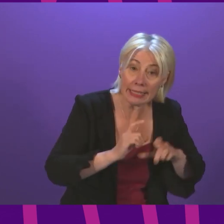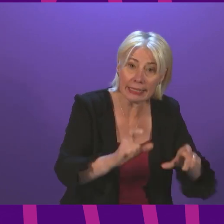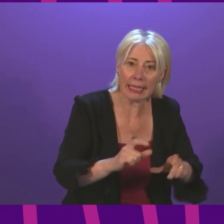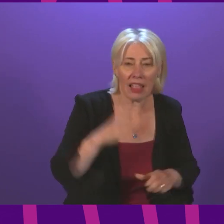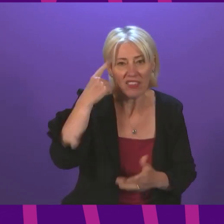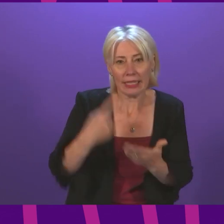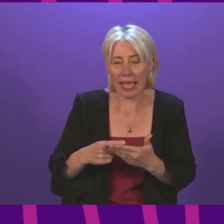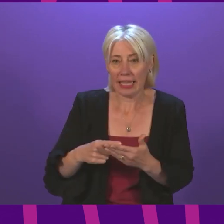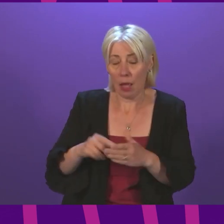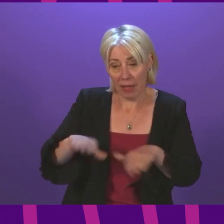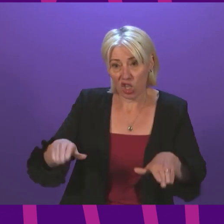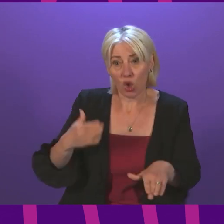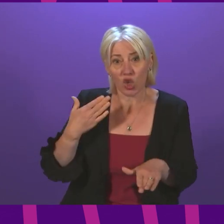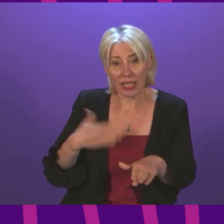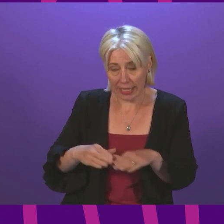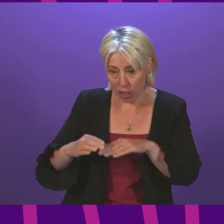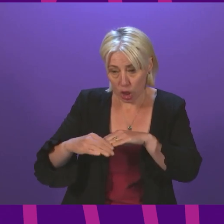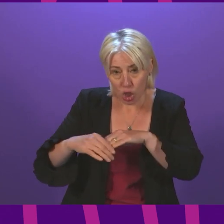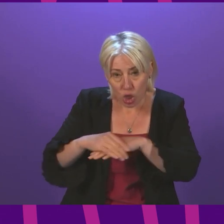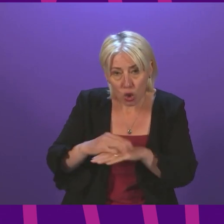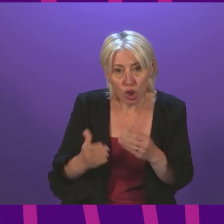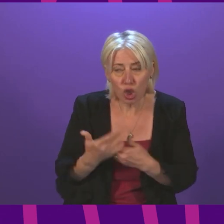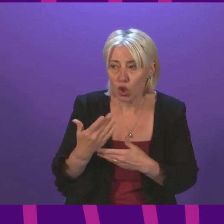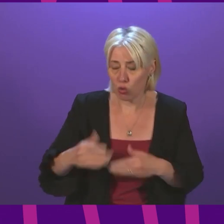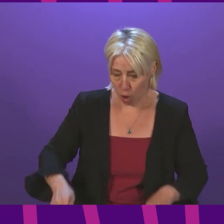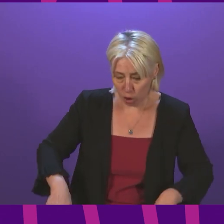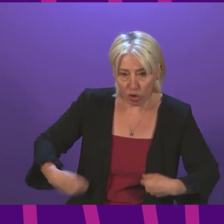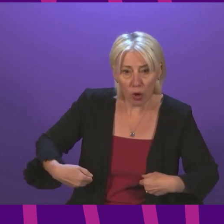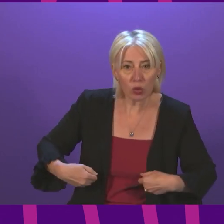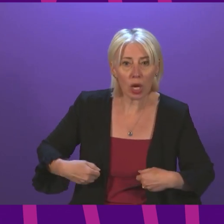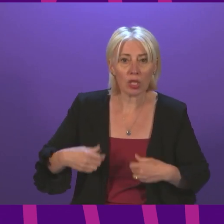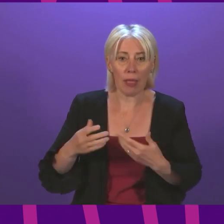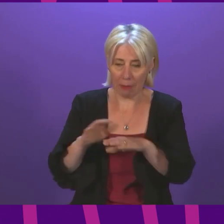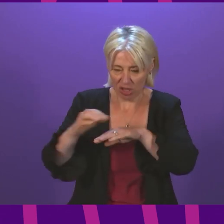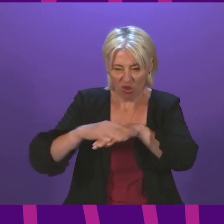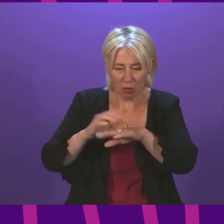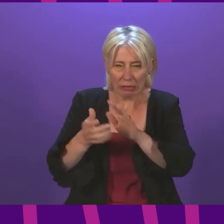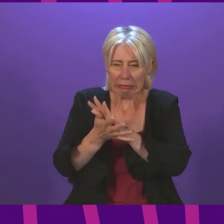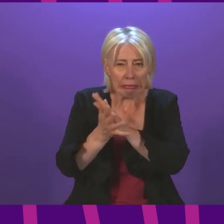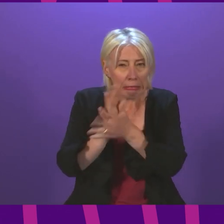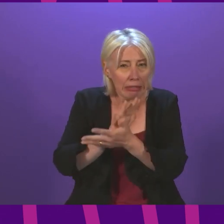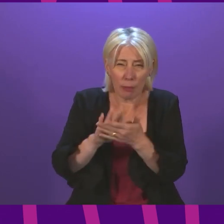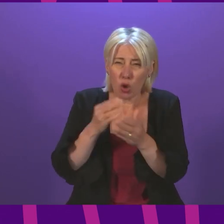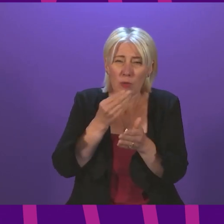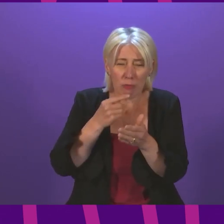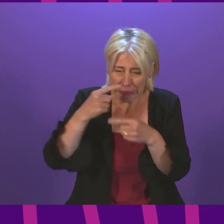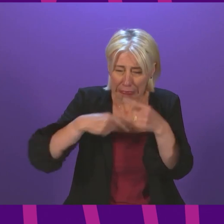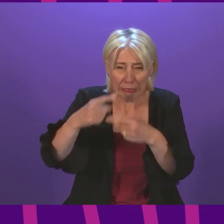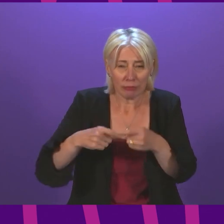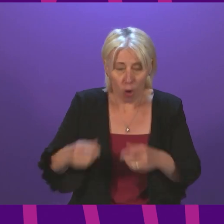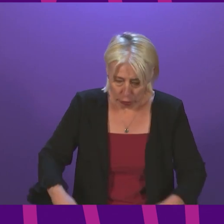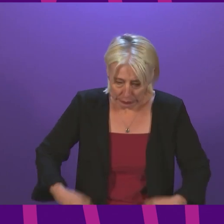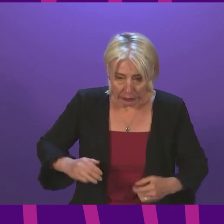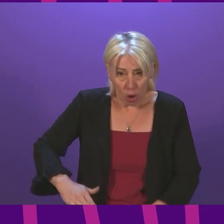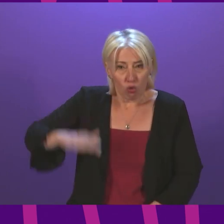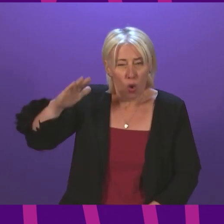new shoes or trousers as they've kicked the toes out their trainers and their jeans are half-masked. Deciding if you can turn the heating on as